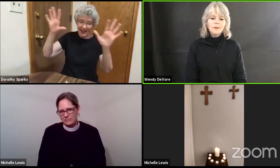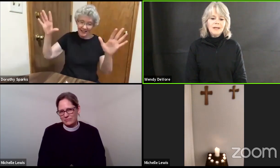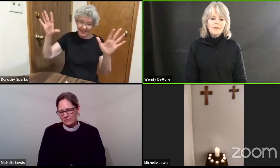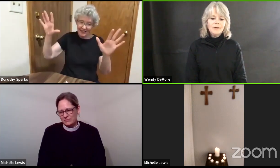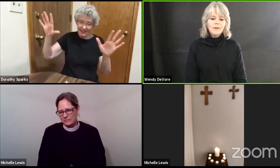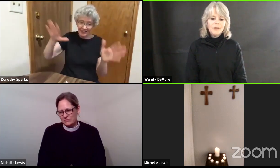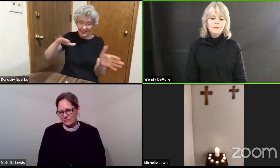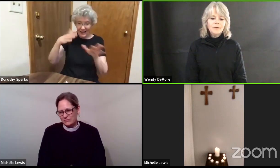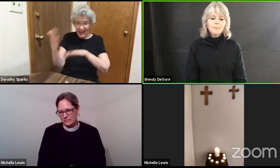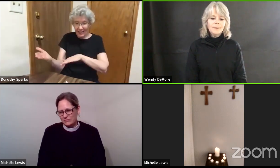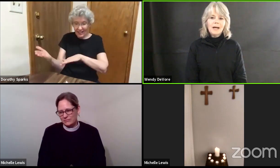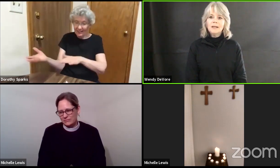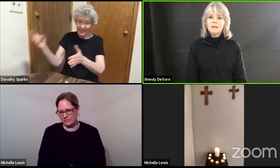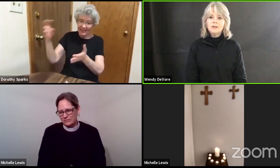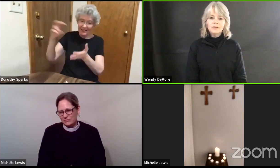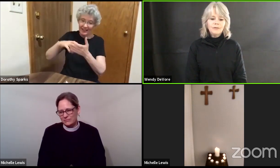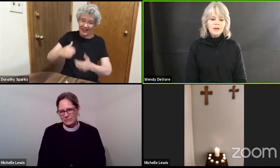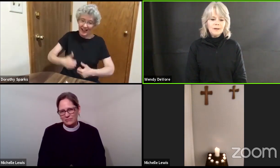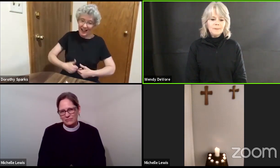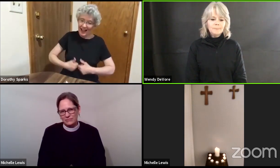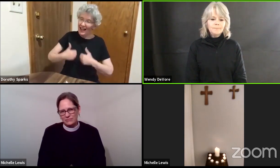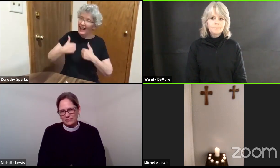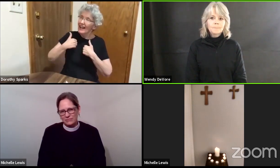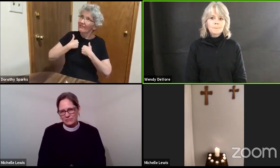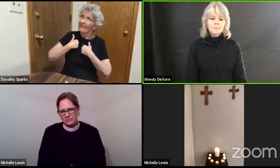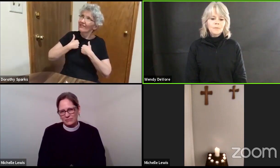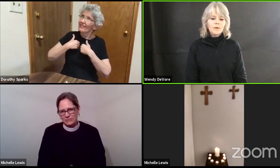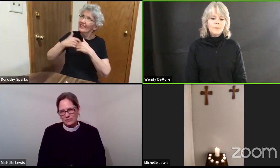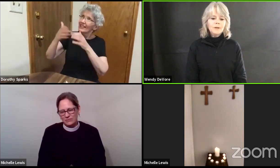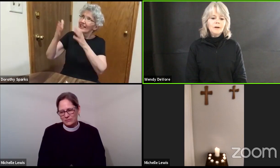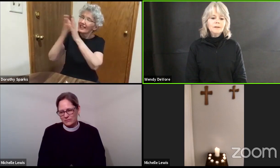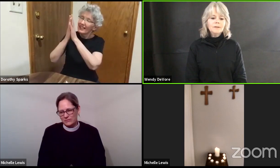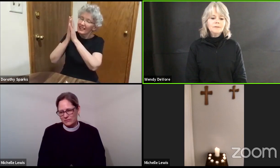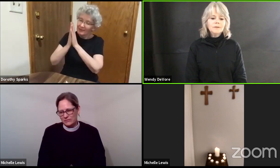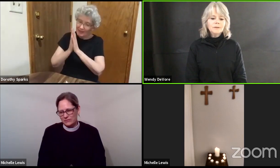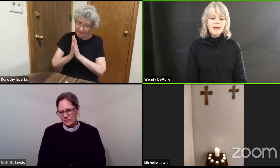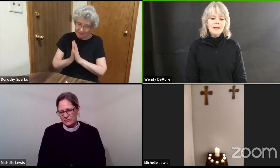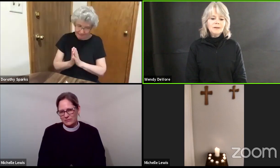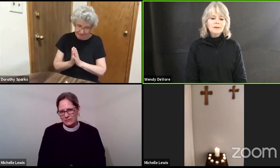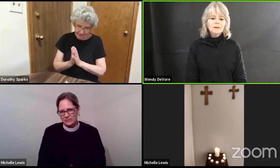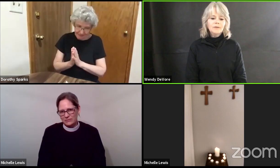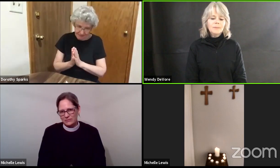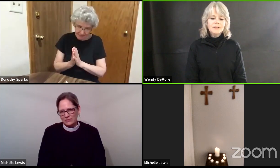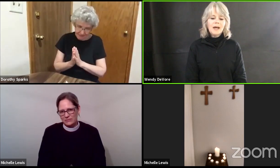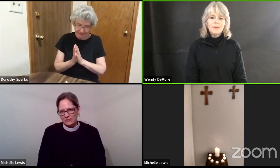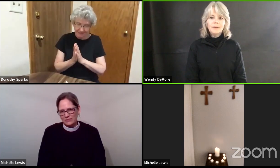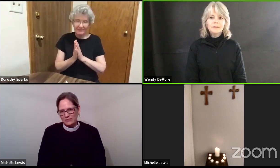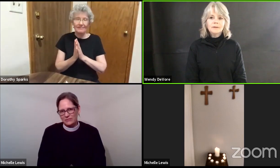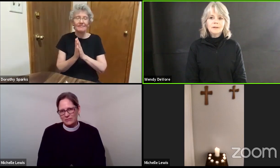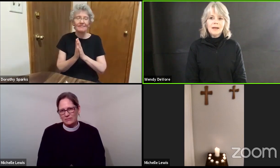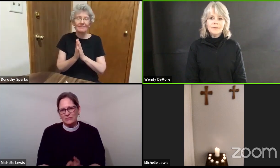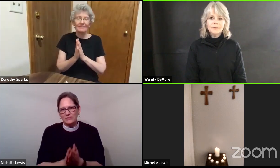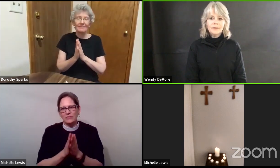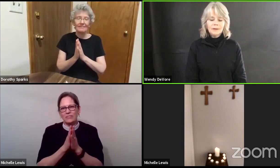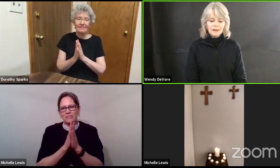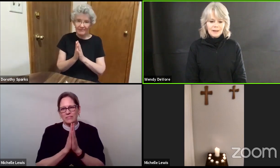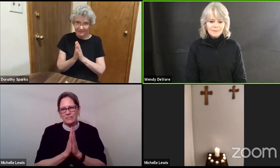everything from bondage to freedom from darkness to light from death to life Amen